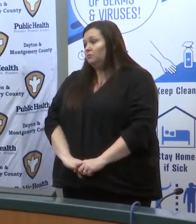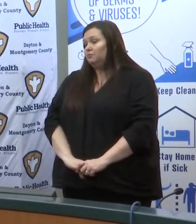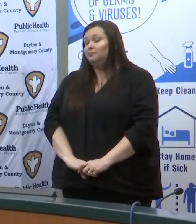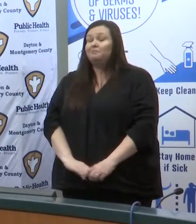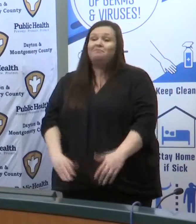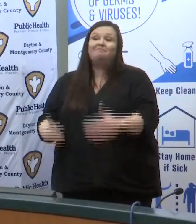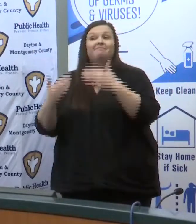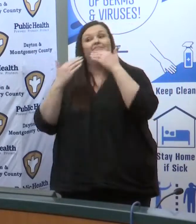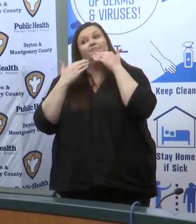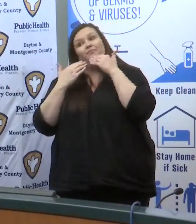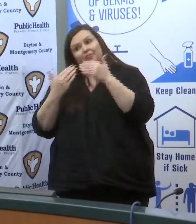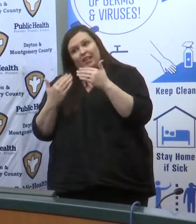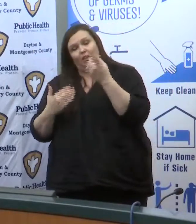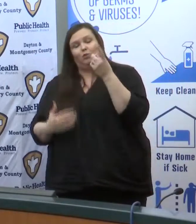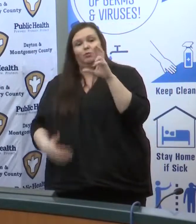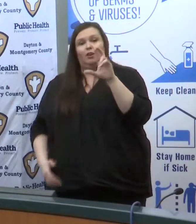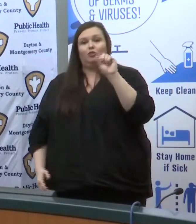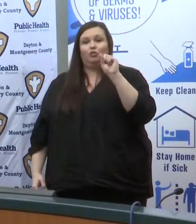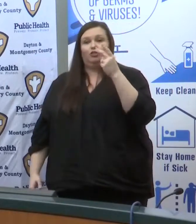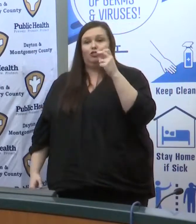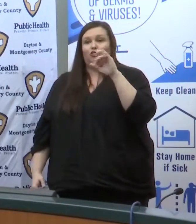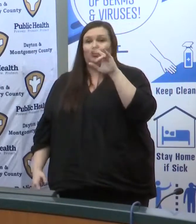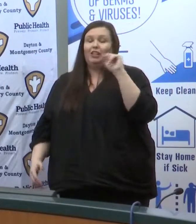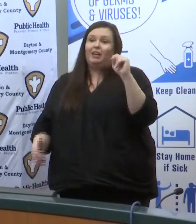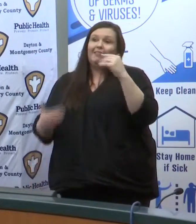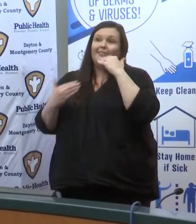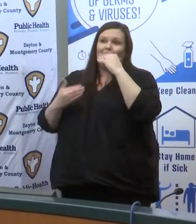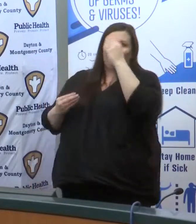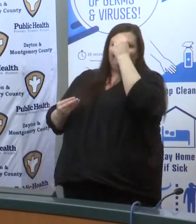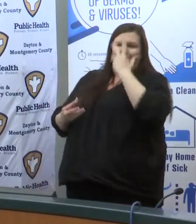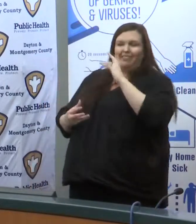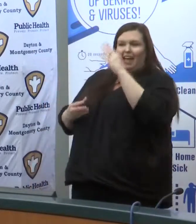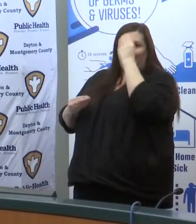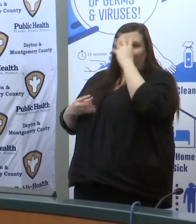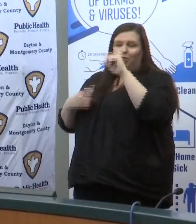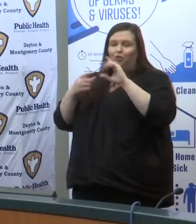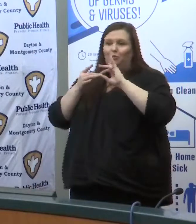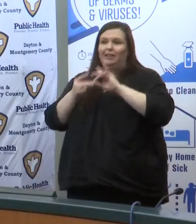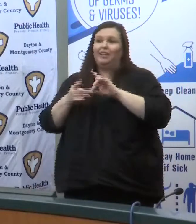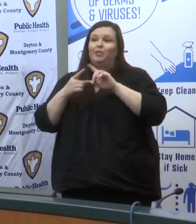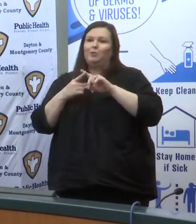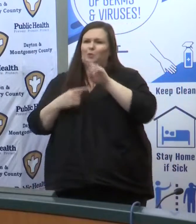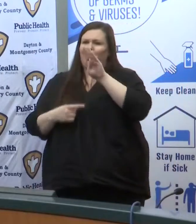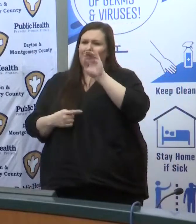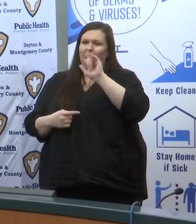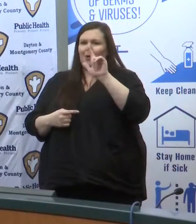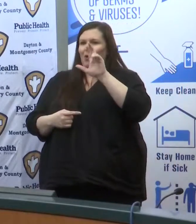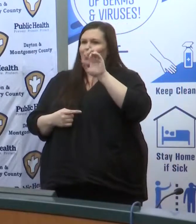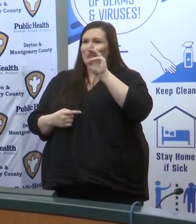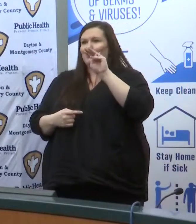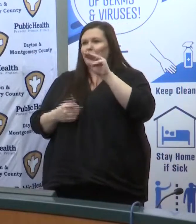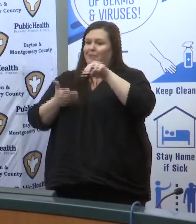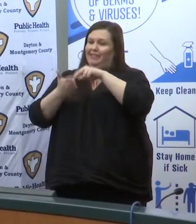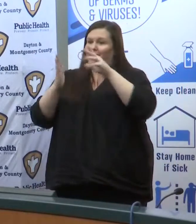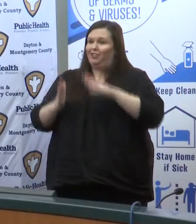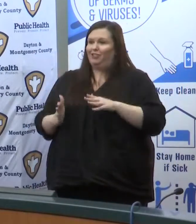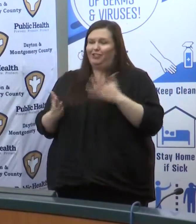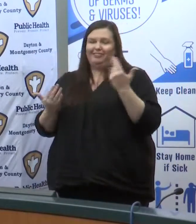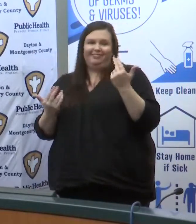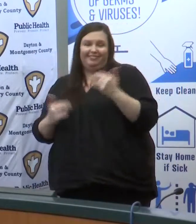thank you Dr. Sherritt especially for sharing that information about the ballroom dancer for the record